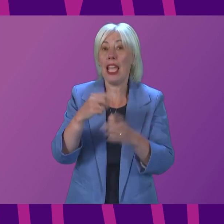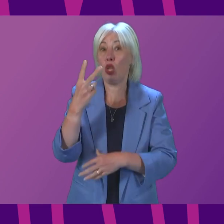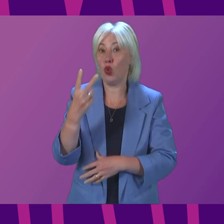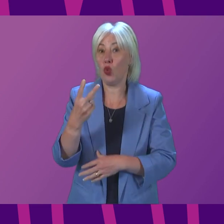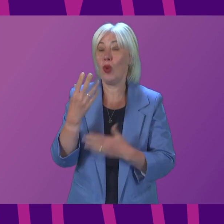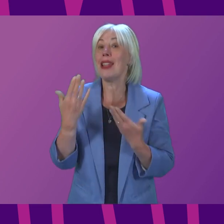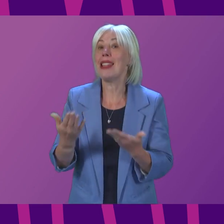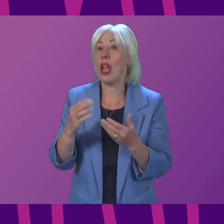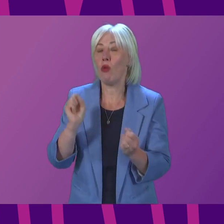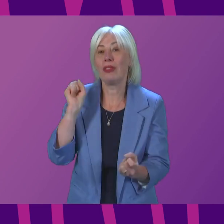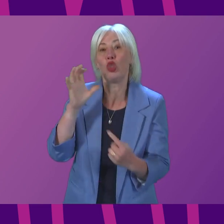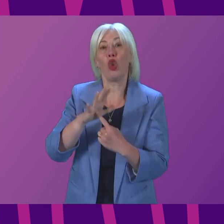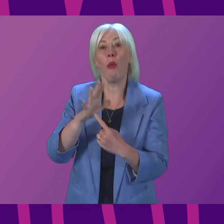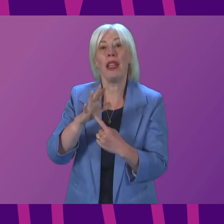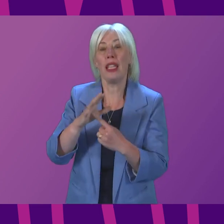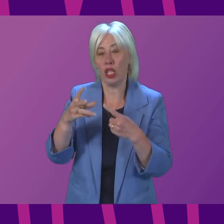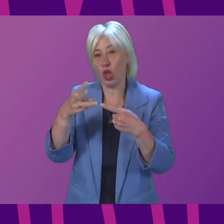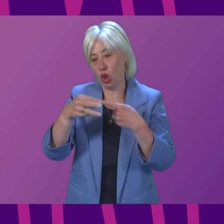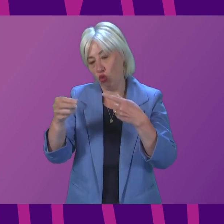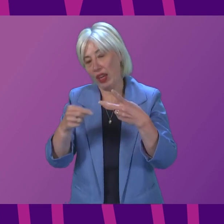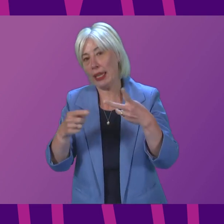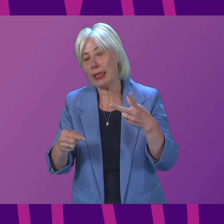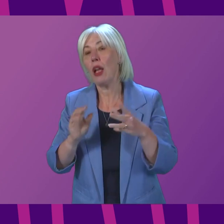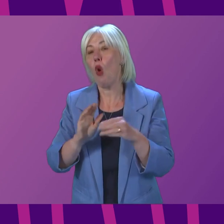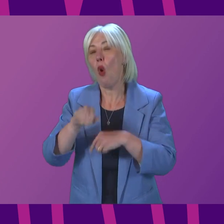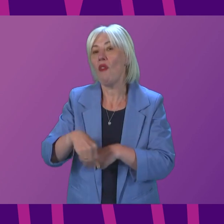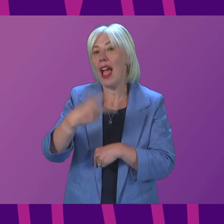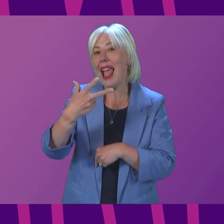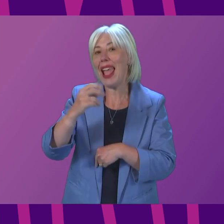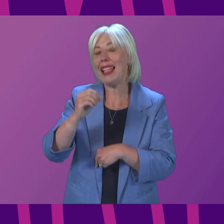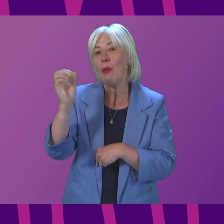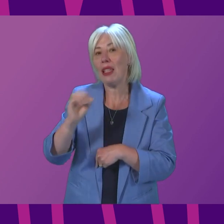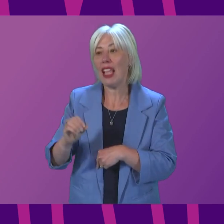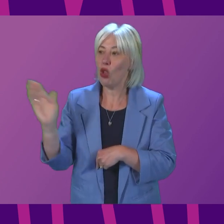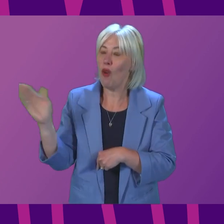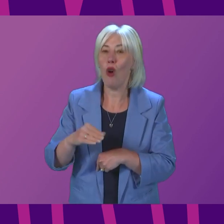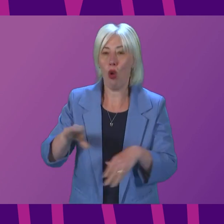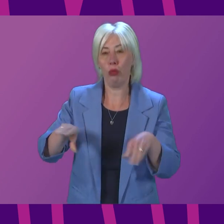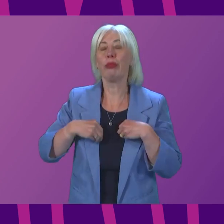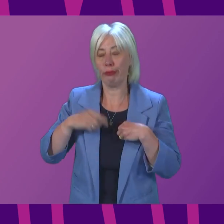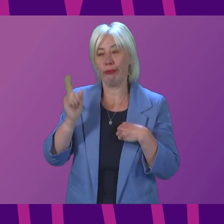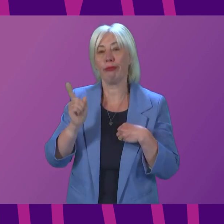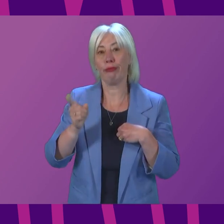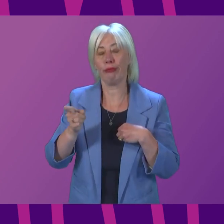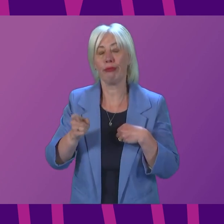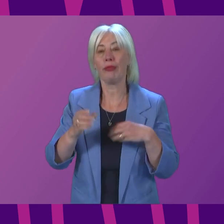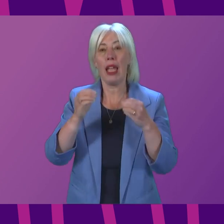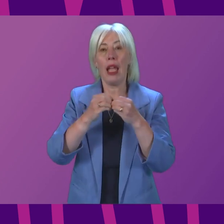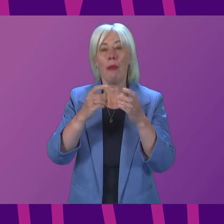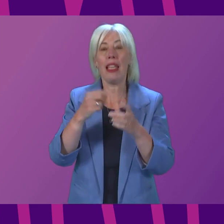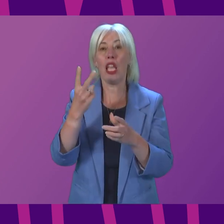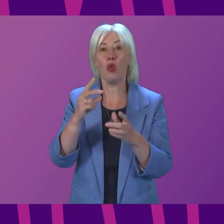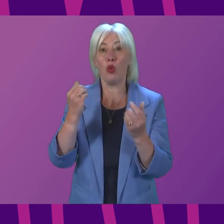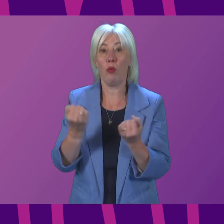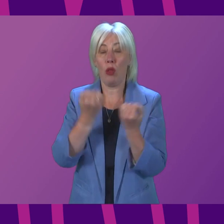our dominant strain, accounting for more than 80 per cent of all reported cases. BA.2 has become dominant in